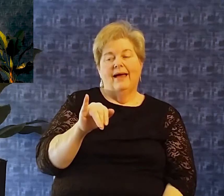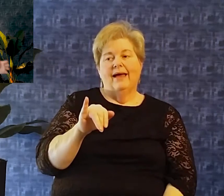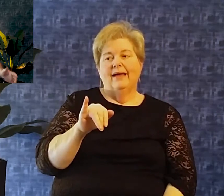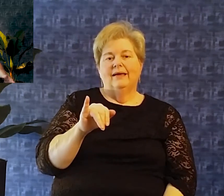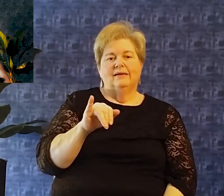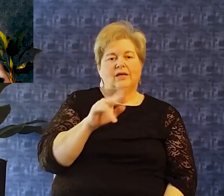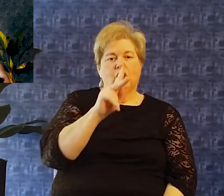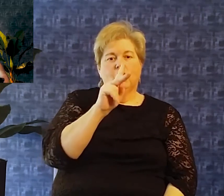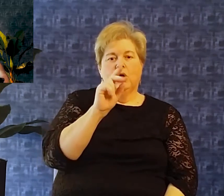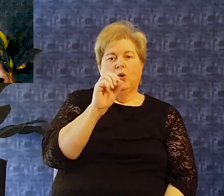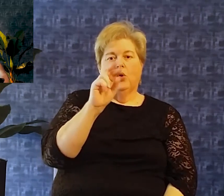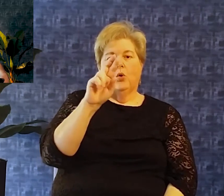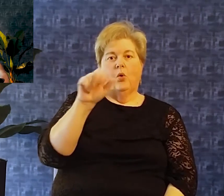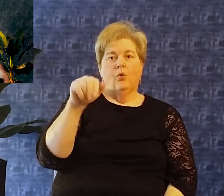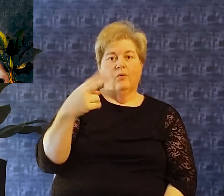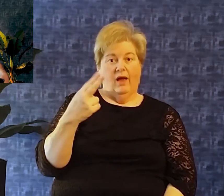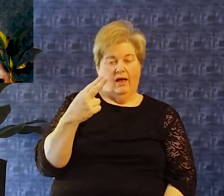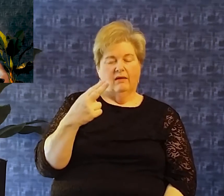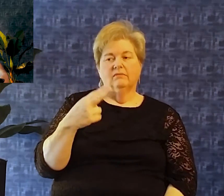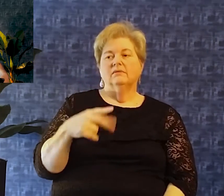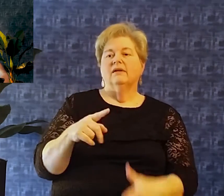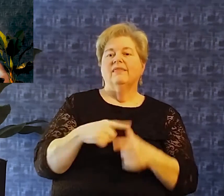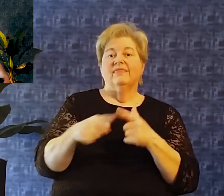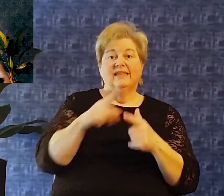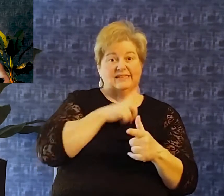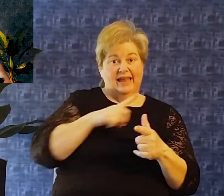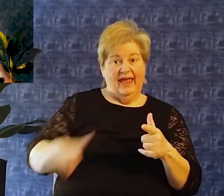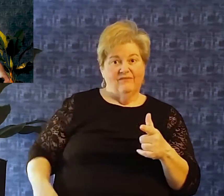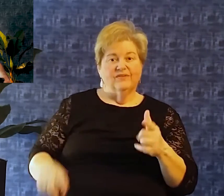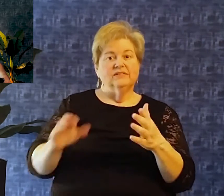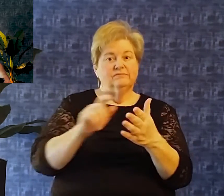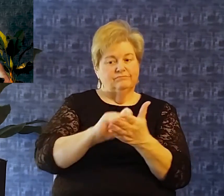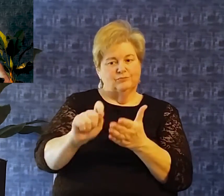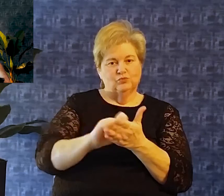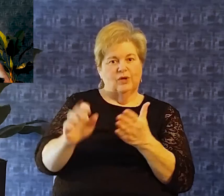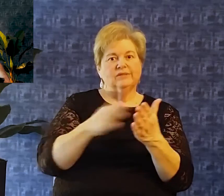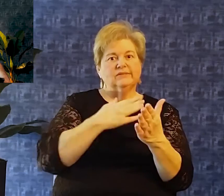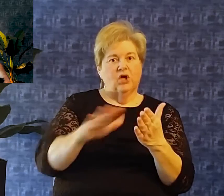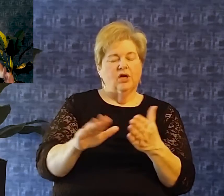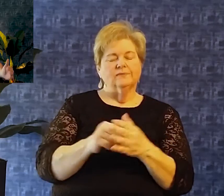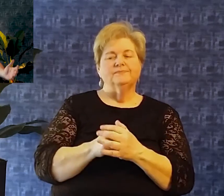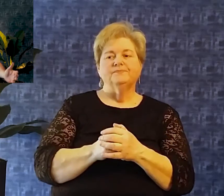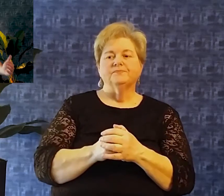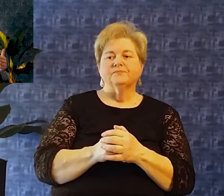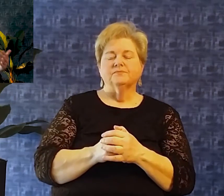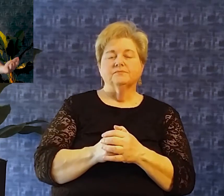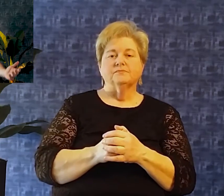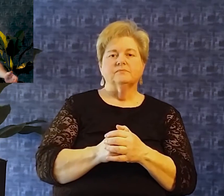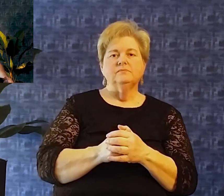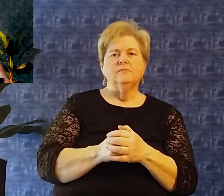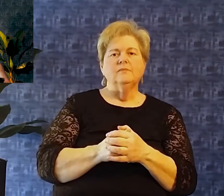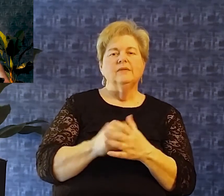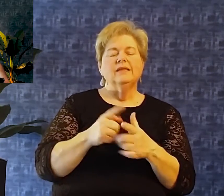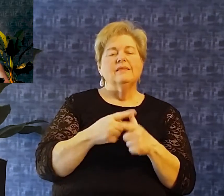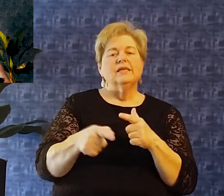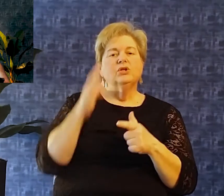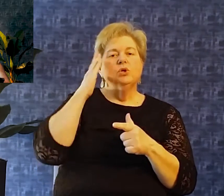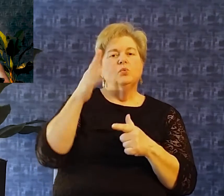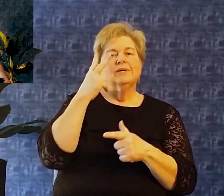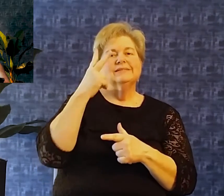as we work through it you're going to see a number of very familiar expressions that you see Throughout the psalms, but you also see it in